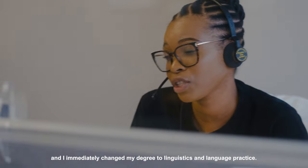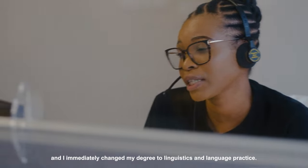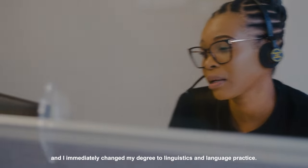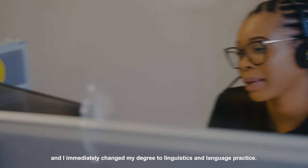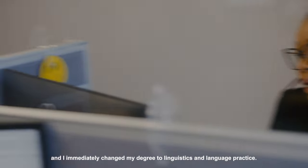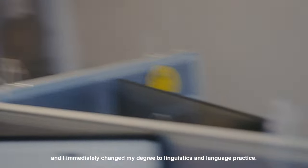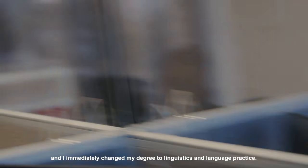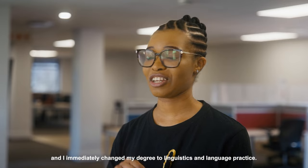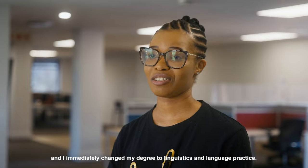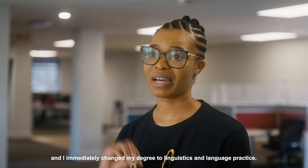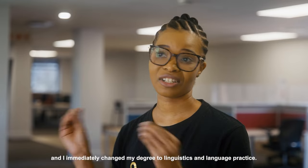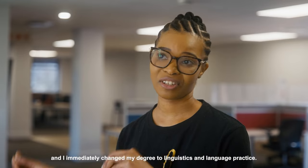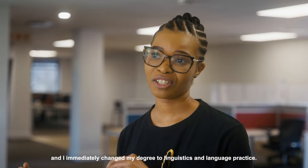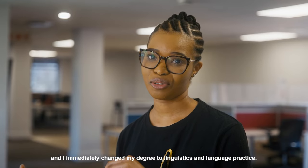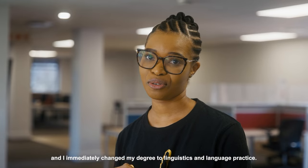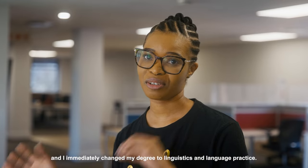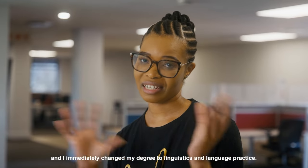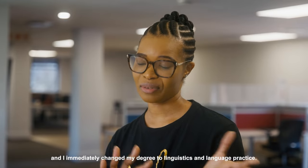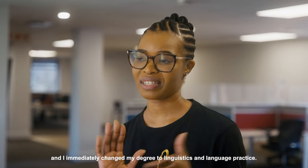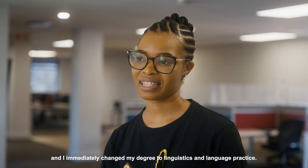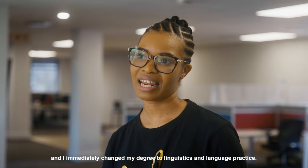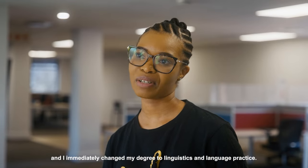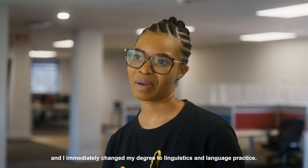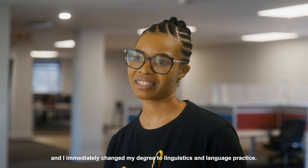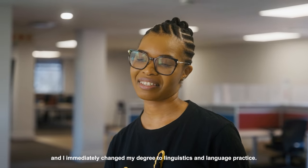I immediately changed my degree to mystics and language practice.